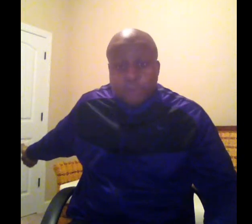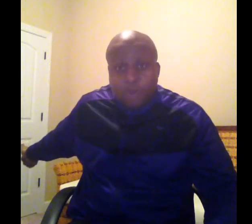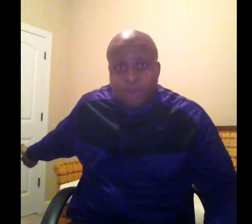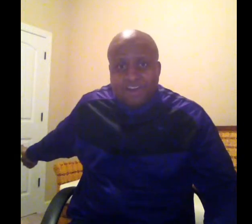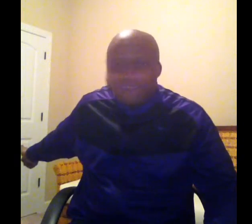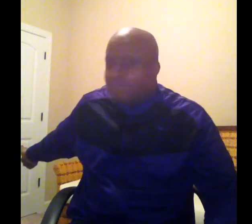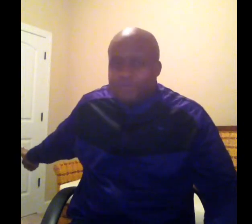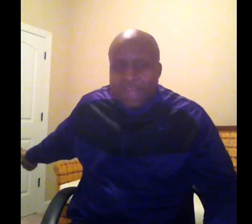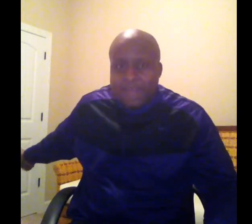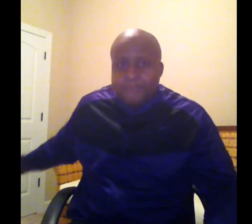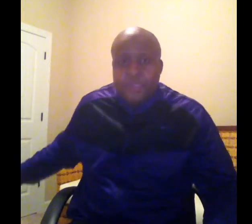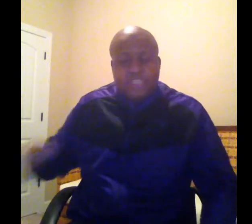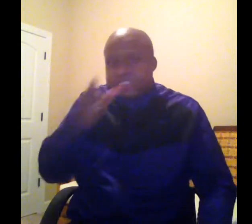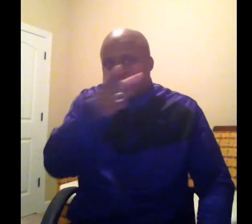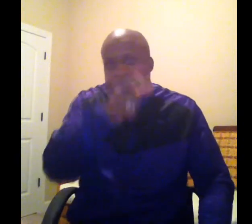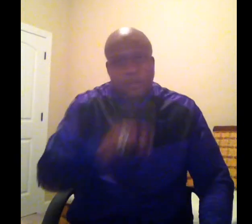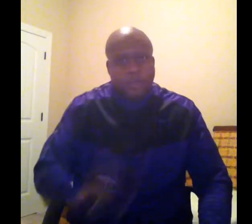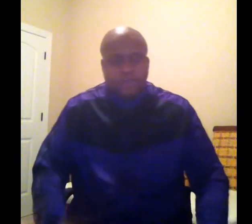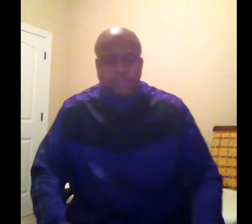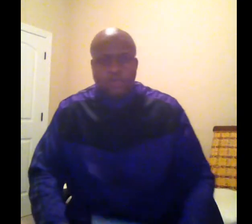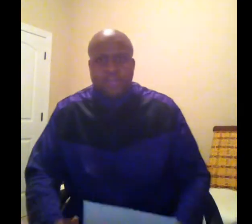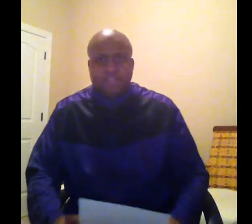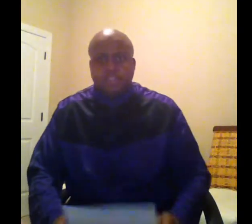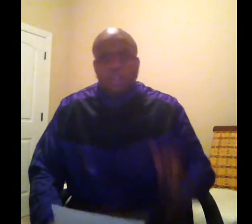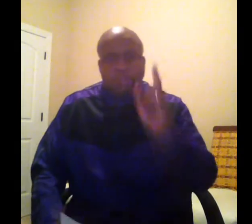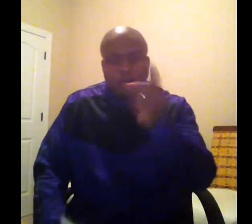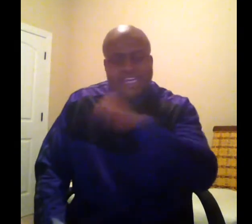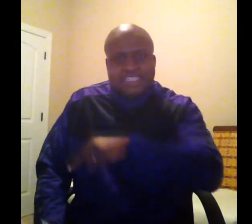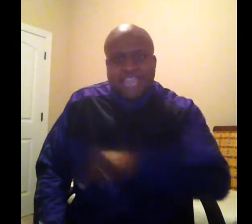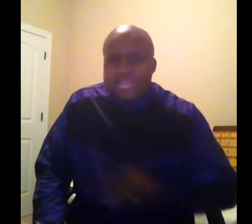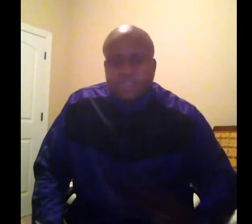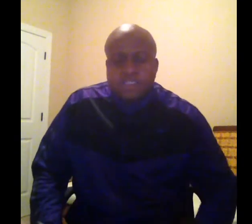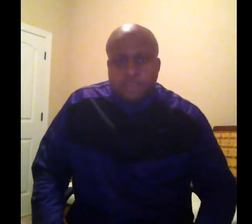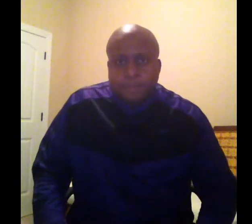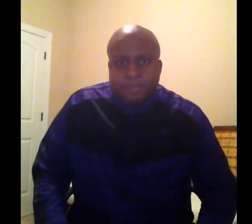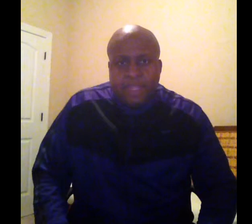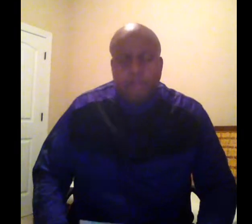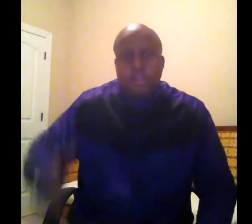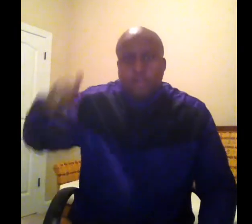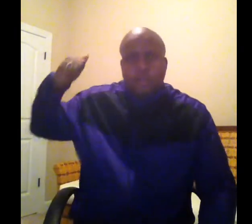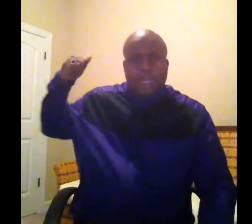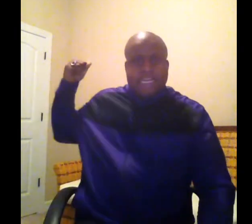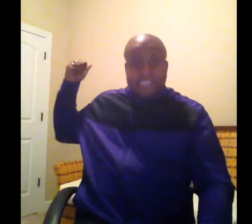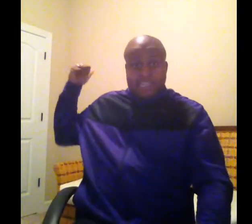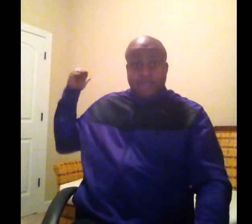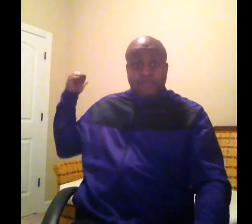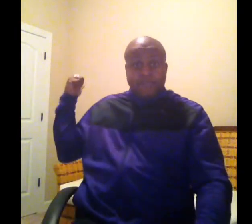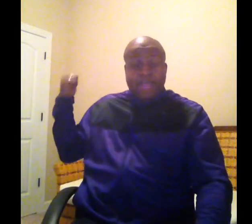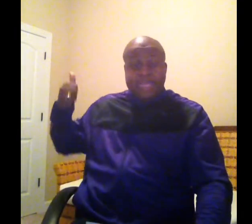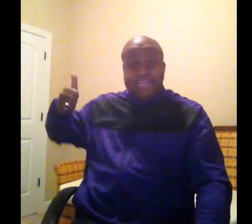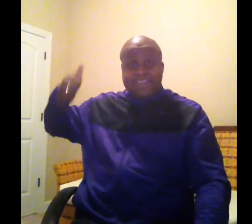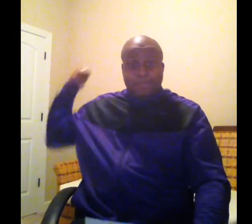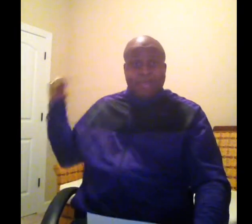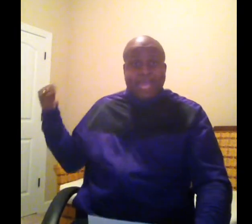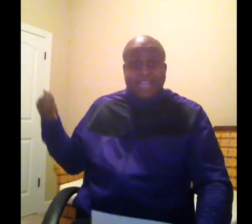corner to fight? It's the same way with greatness. Greatness answers the bell. Greatness comes fighting back